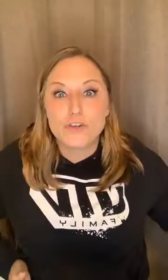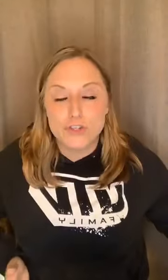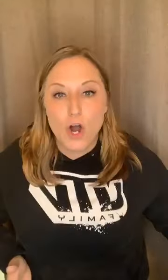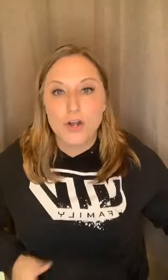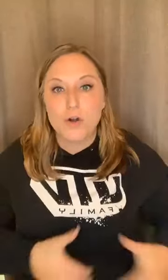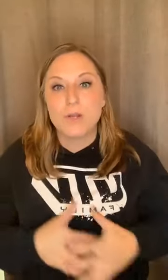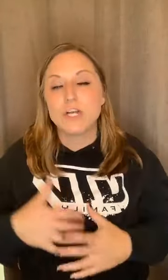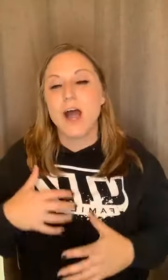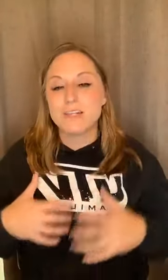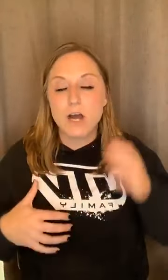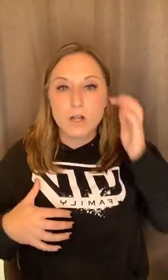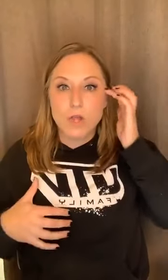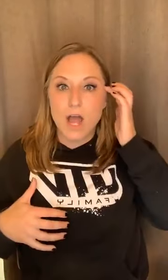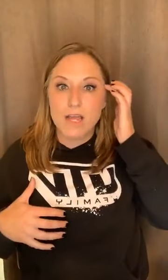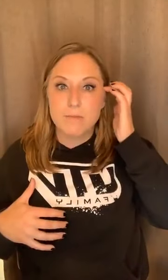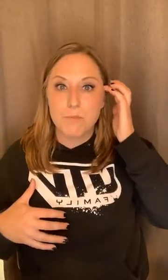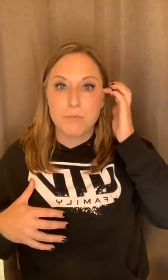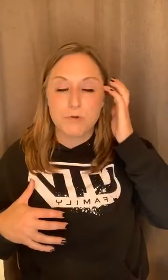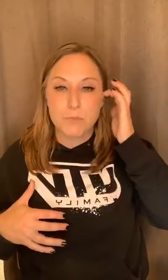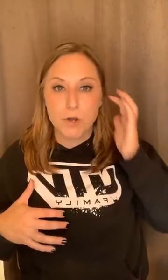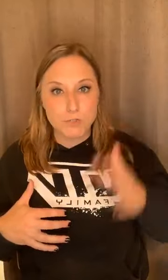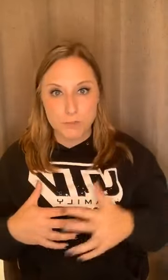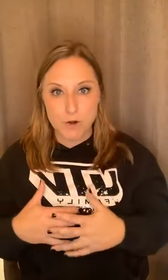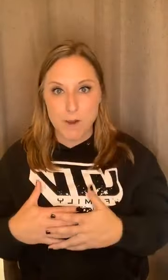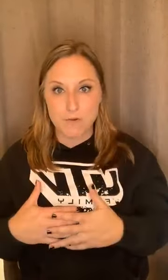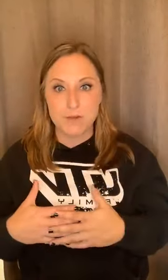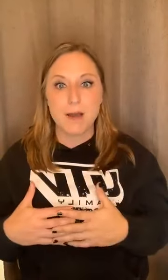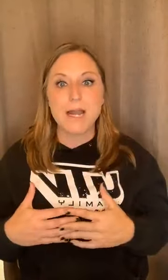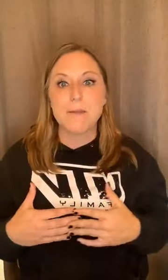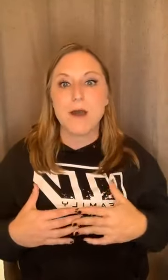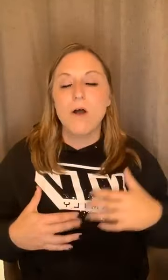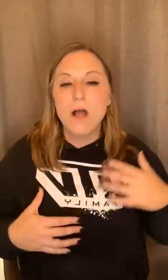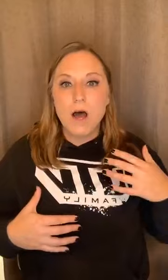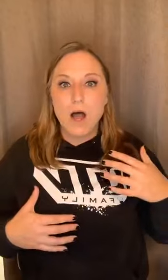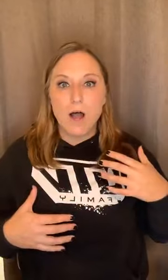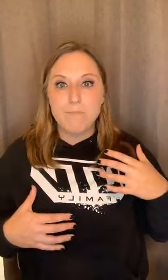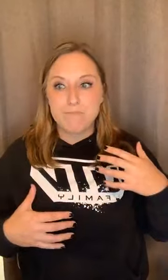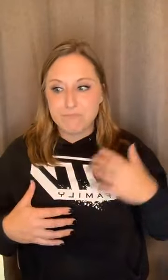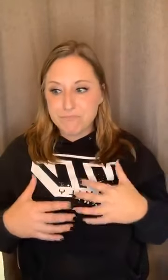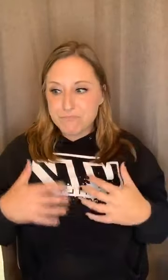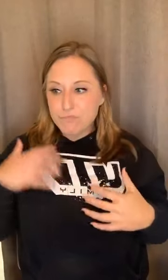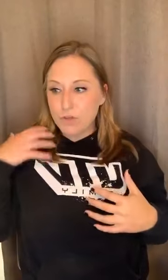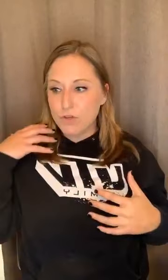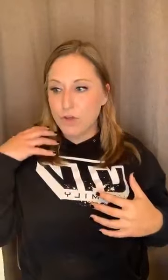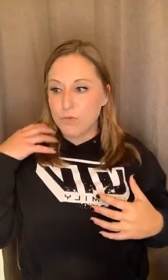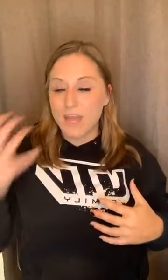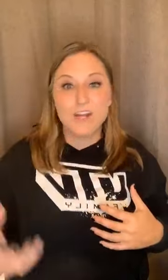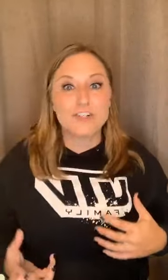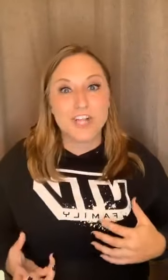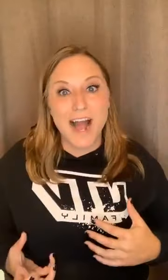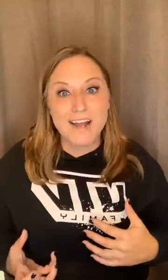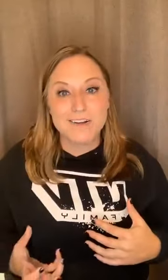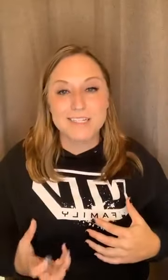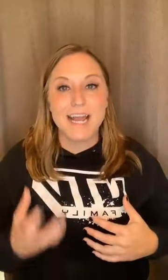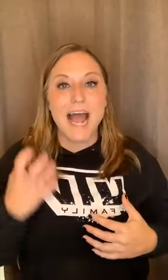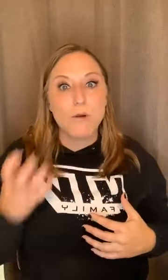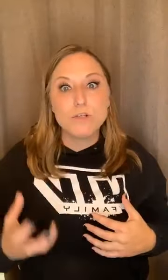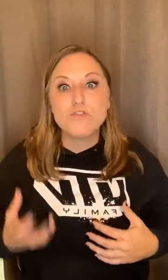daughter. We talk, I talk a lot in my group coaching program more than a body about, um, you know, the inner child and how would you